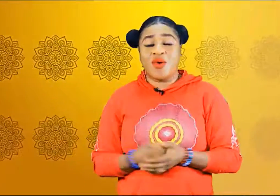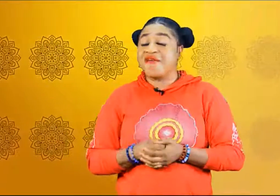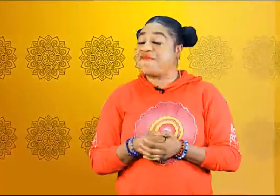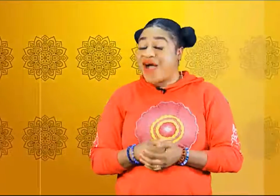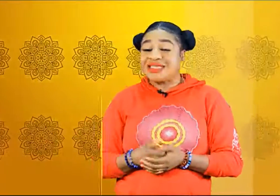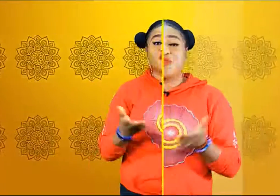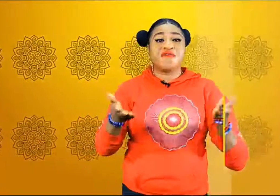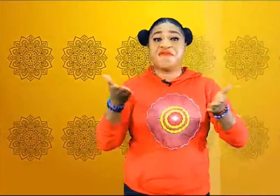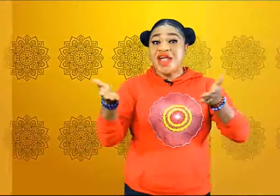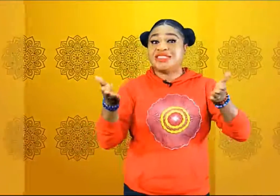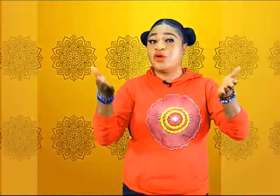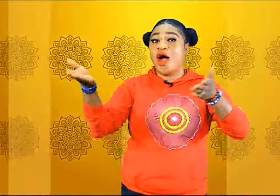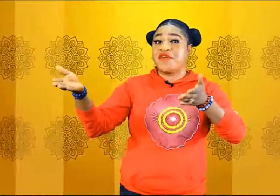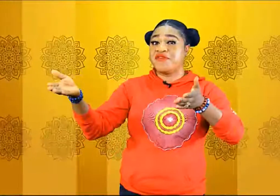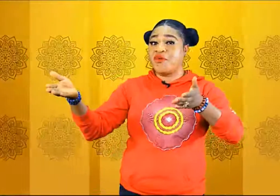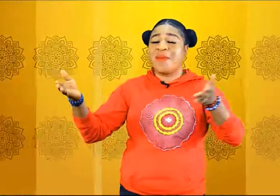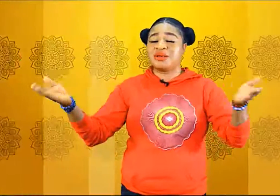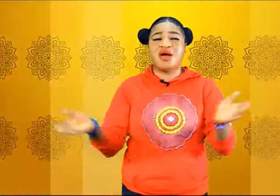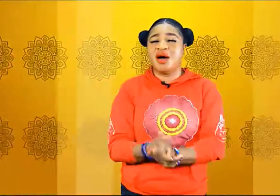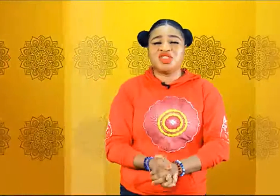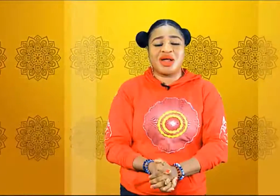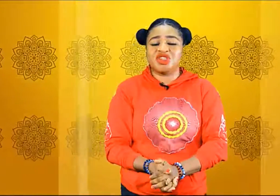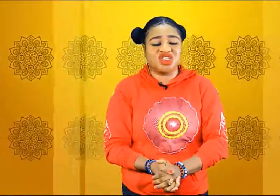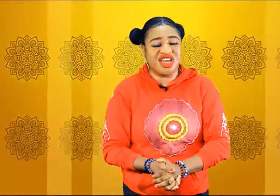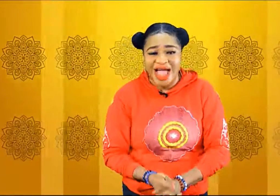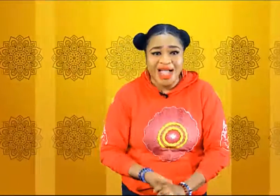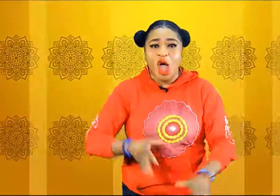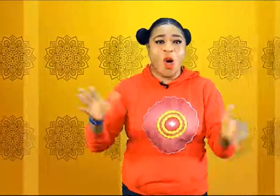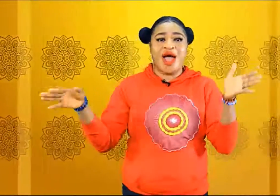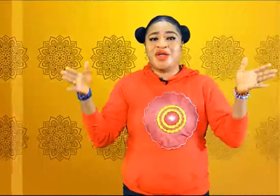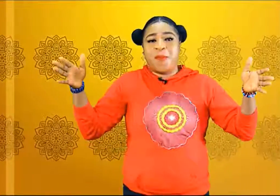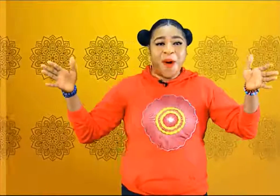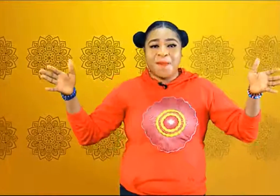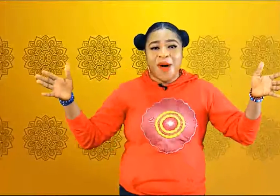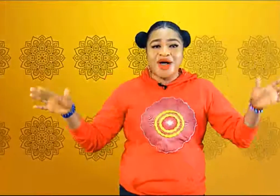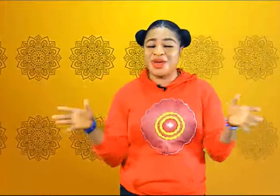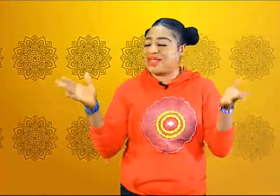in fact i've got friends that know are very very well myself oh my god you know pompous